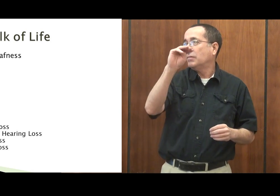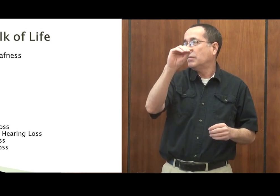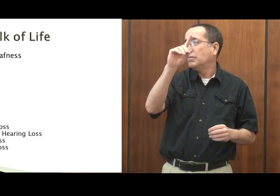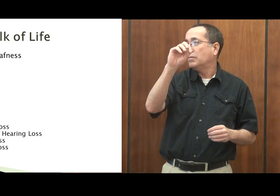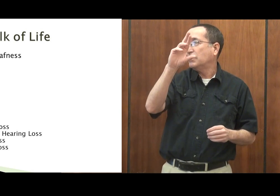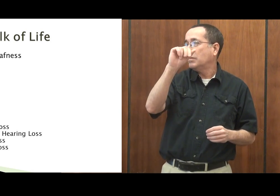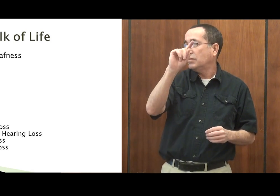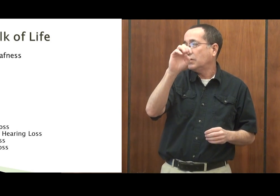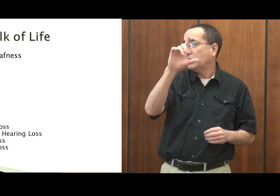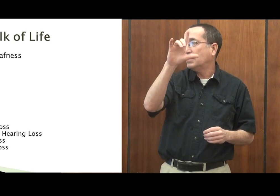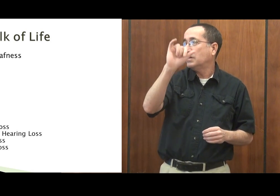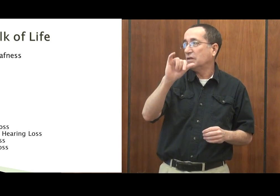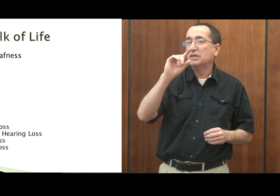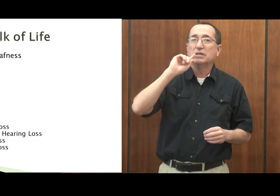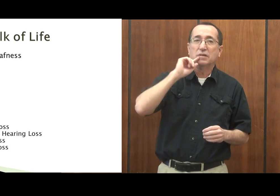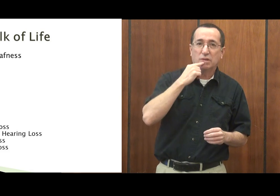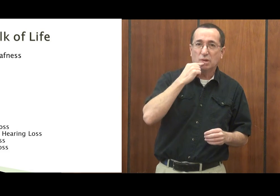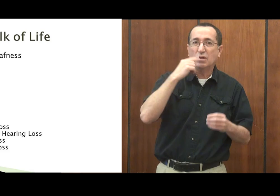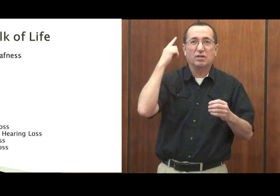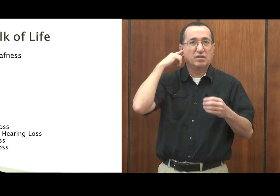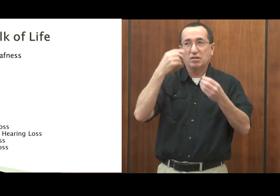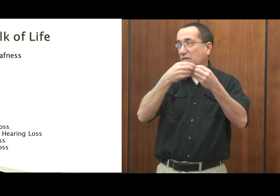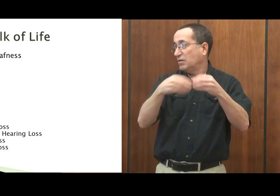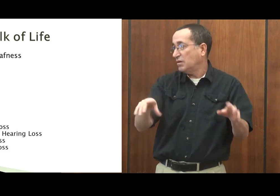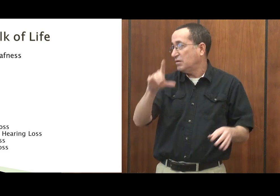moderate to severe hearing loss.